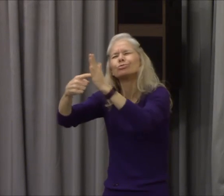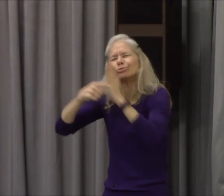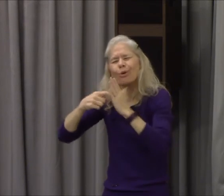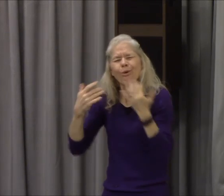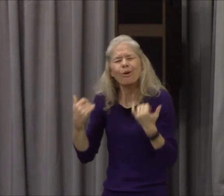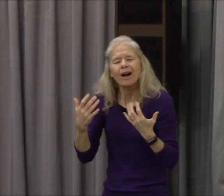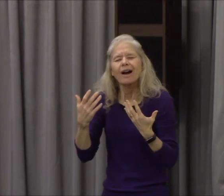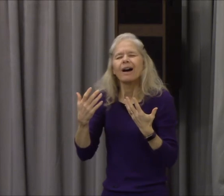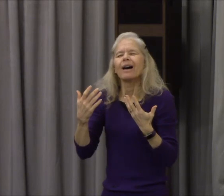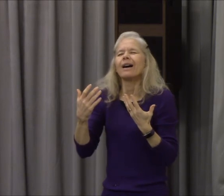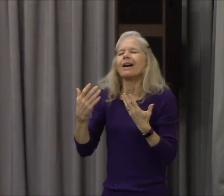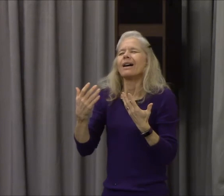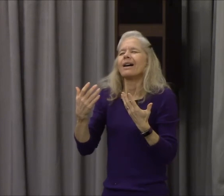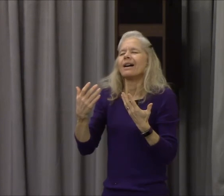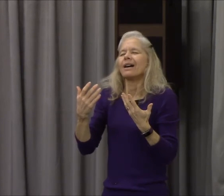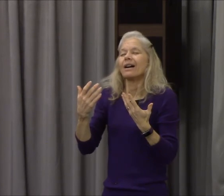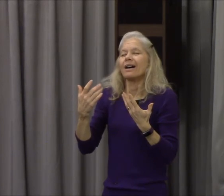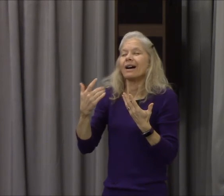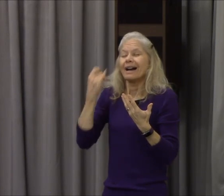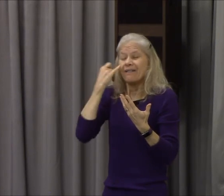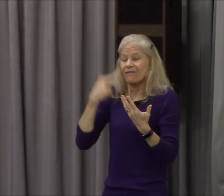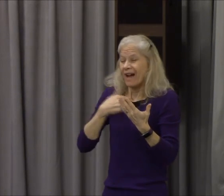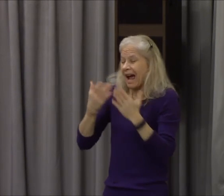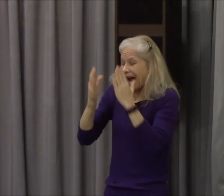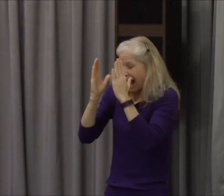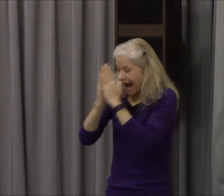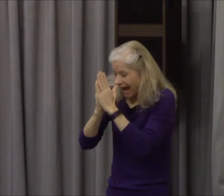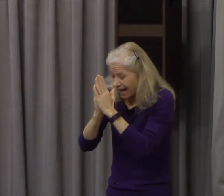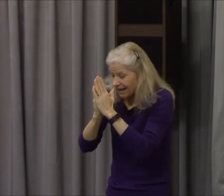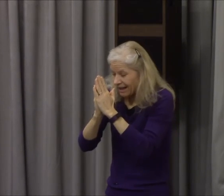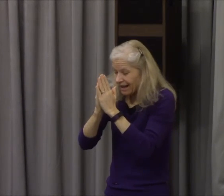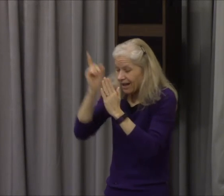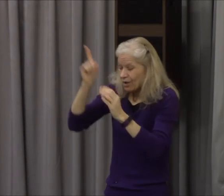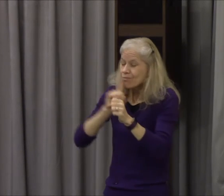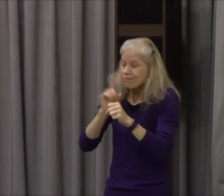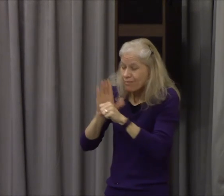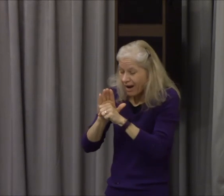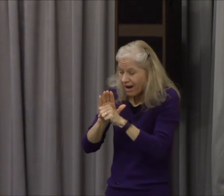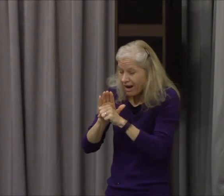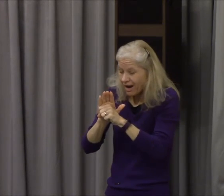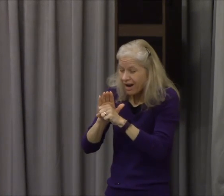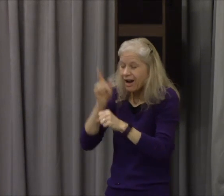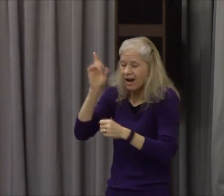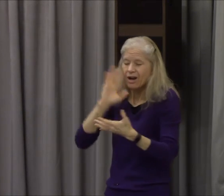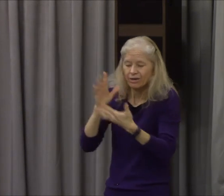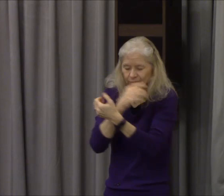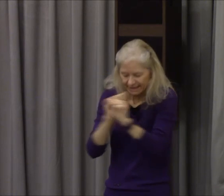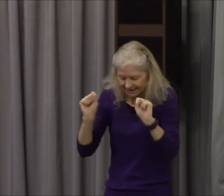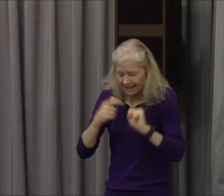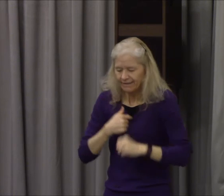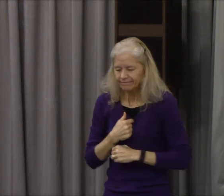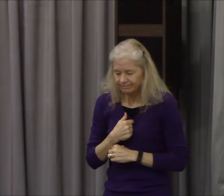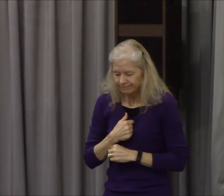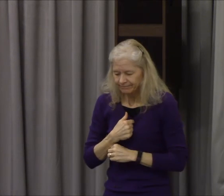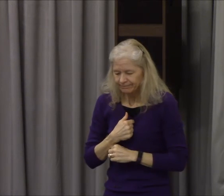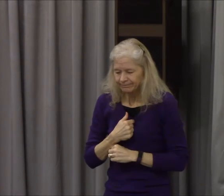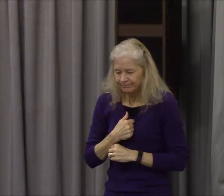whosoever should call upon the name of the Lord shall be saved I claim that through my own and by faith